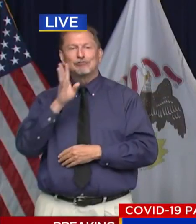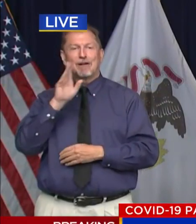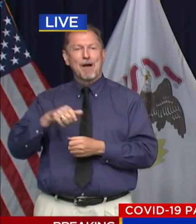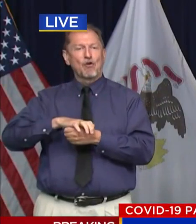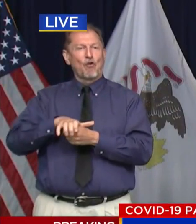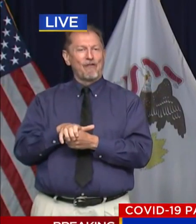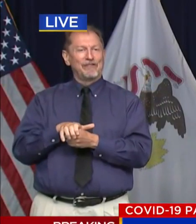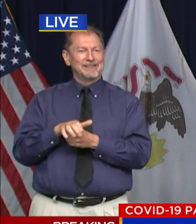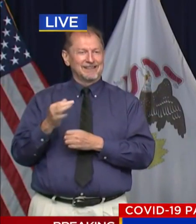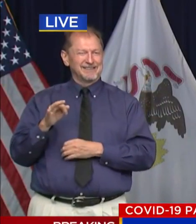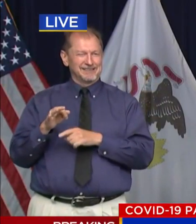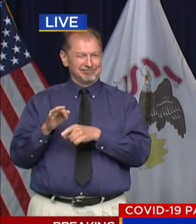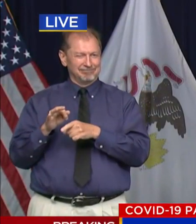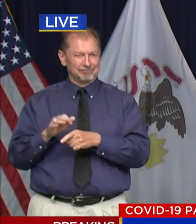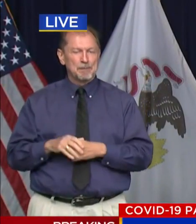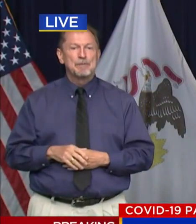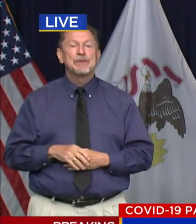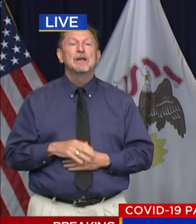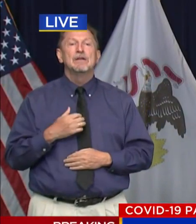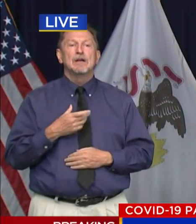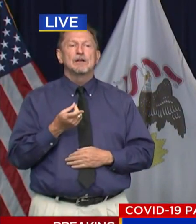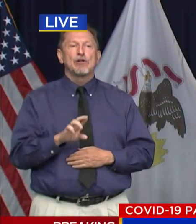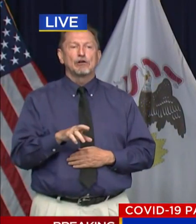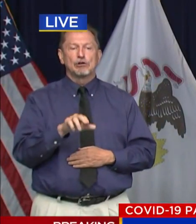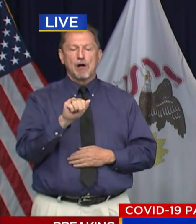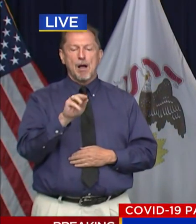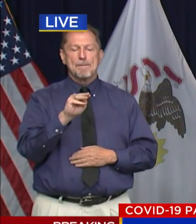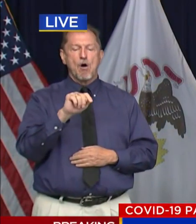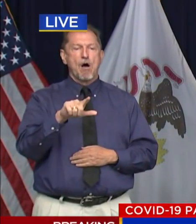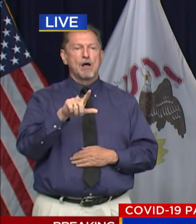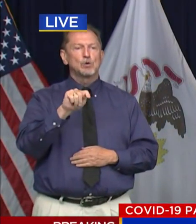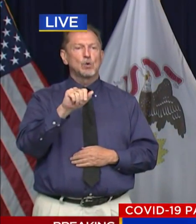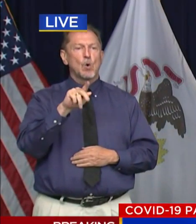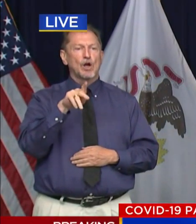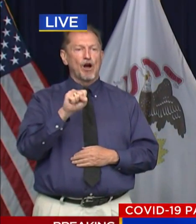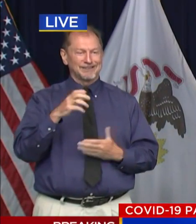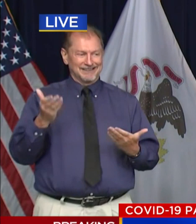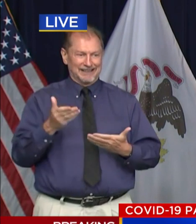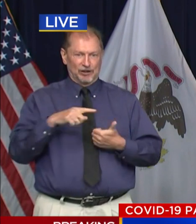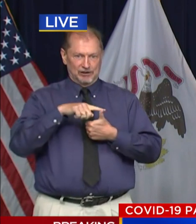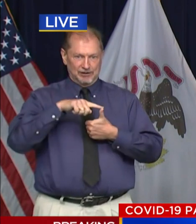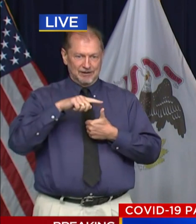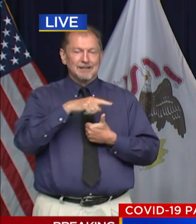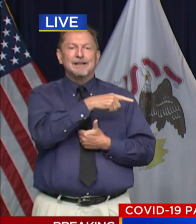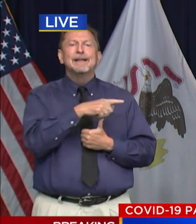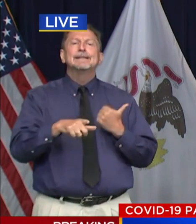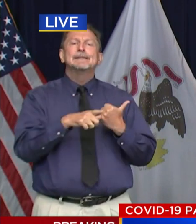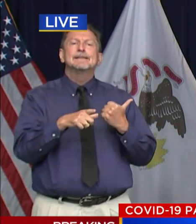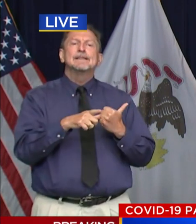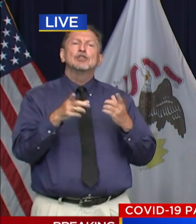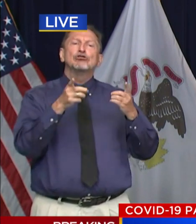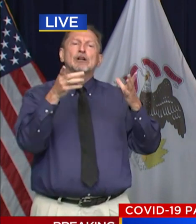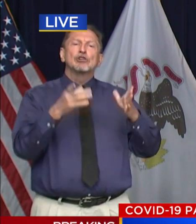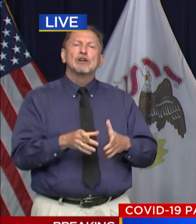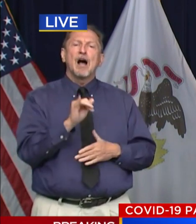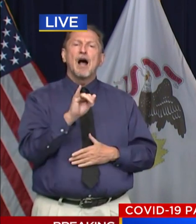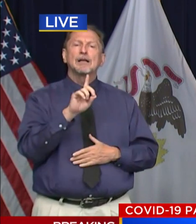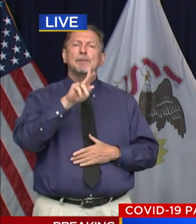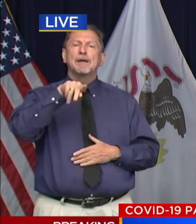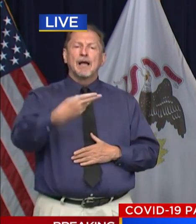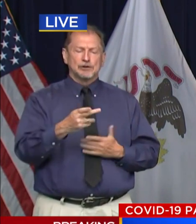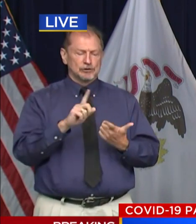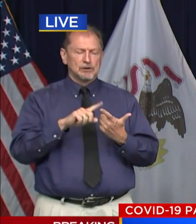I'm joined today by Dr. Amal Tokars, Assistant Director at IDPH, by Dr. Susan